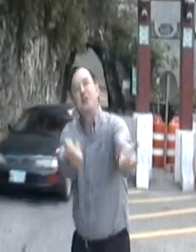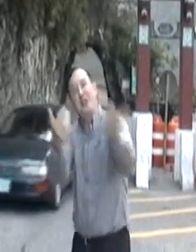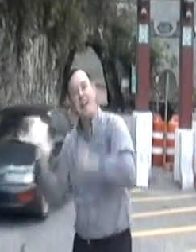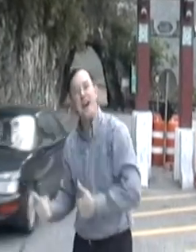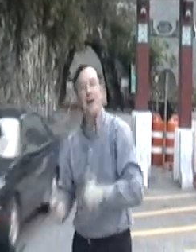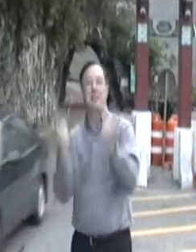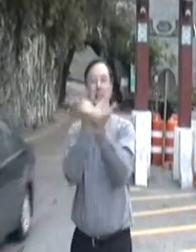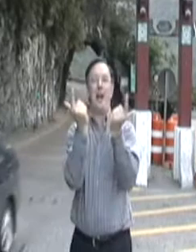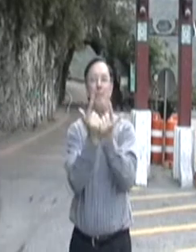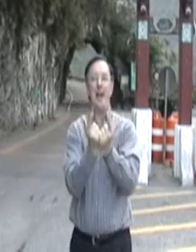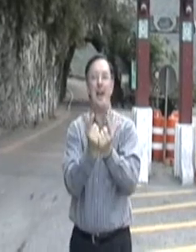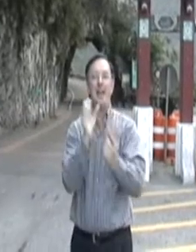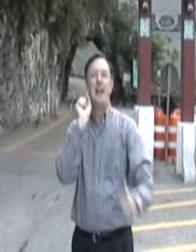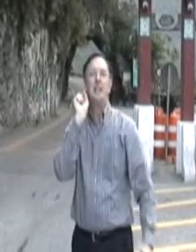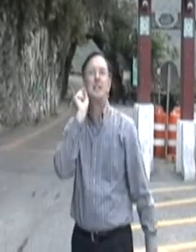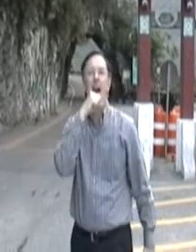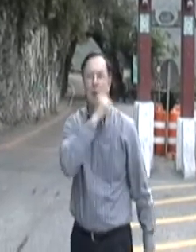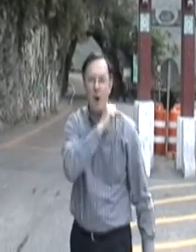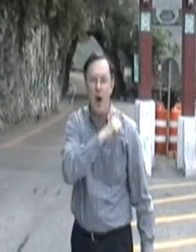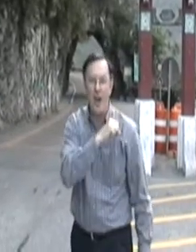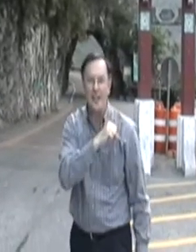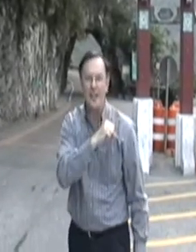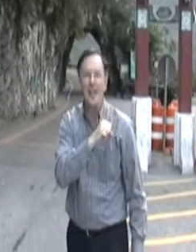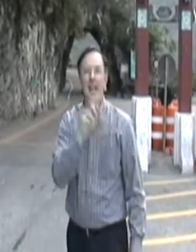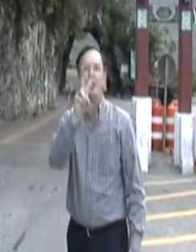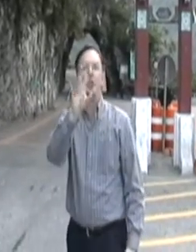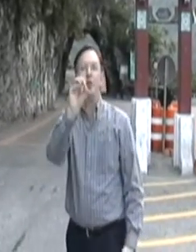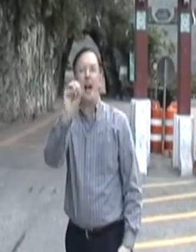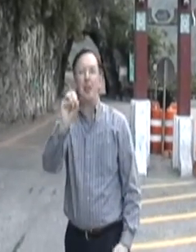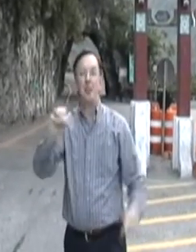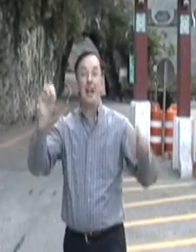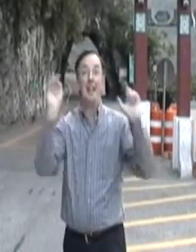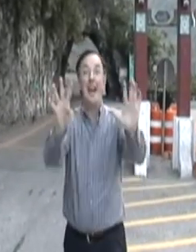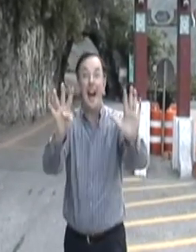to come to Taipei, Taiwan in 2009.